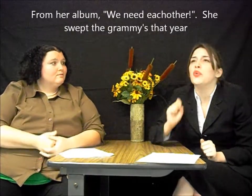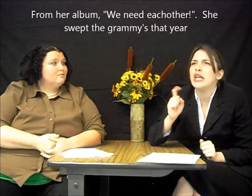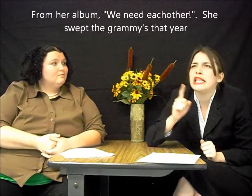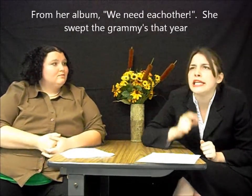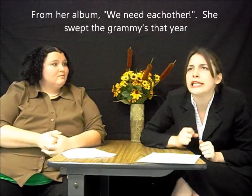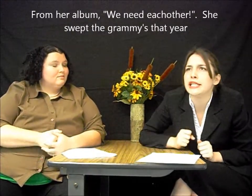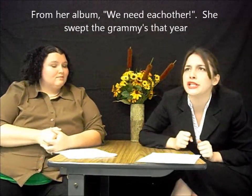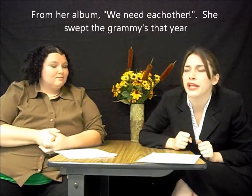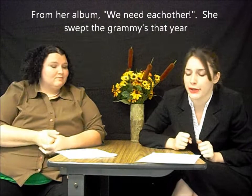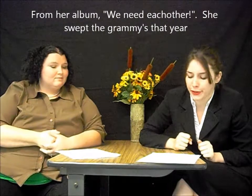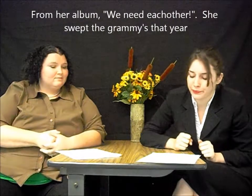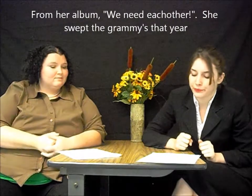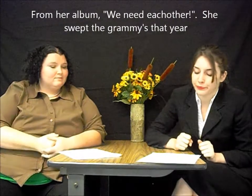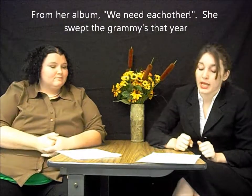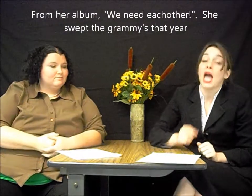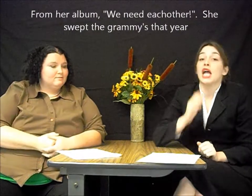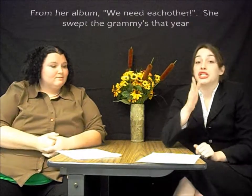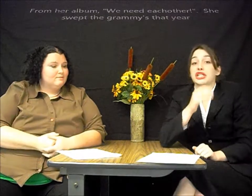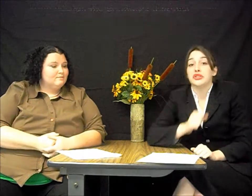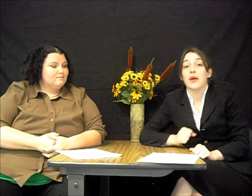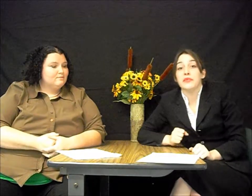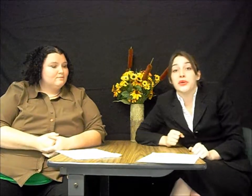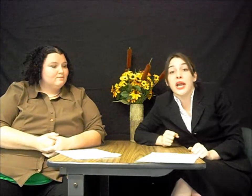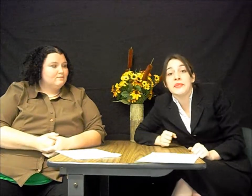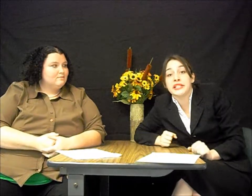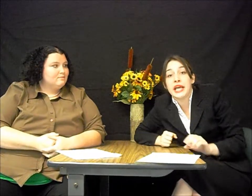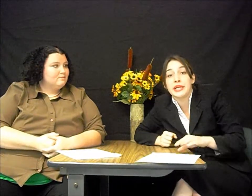need each other. She swept the Grammys that year.